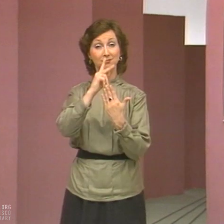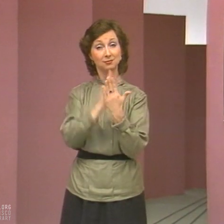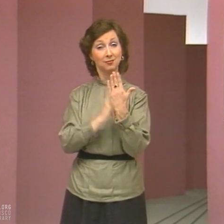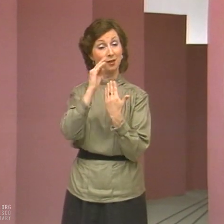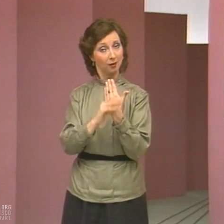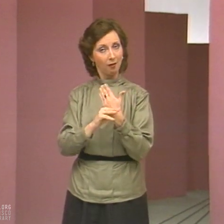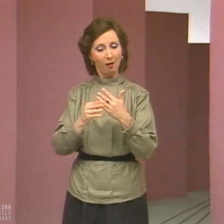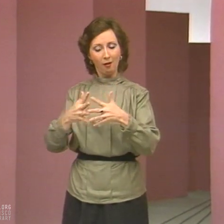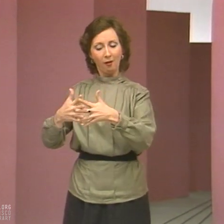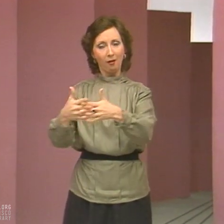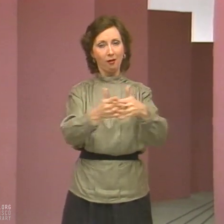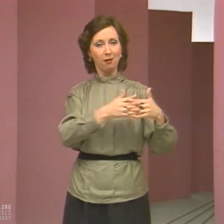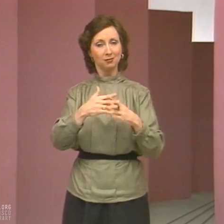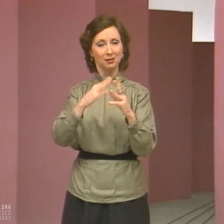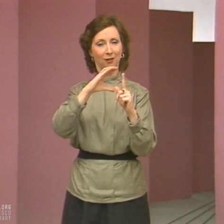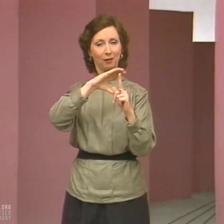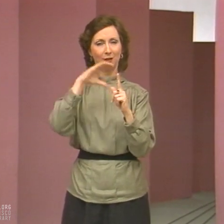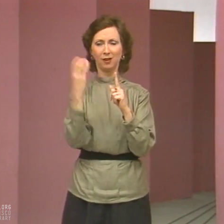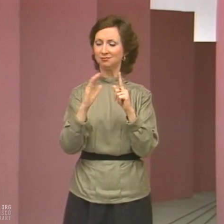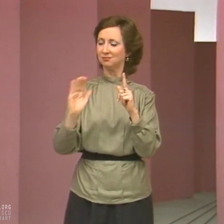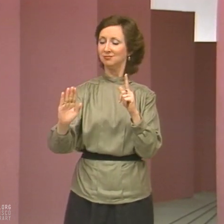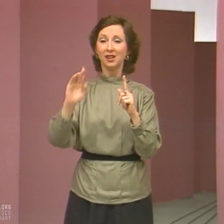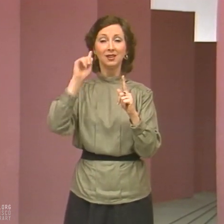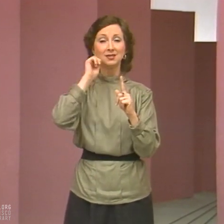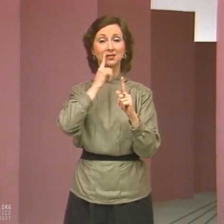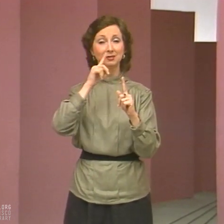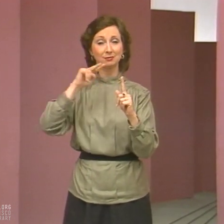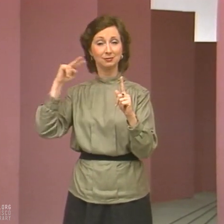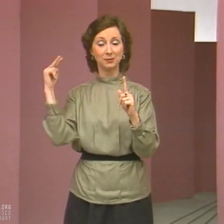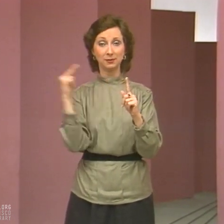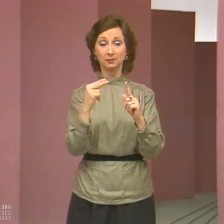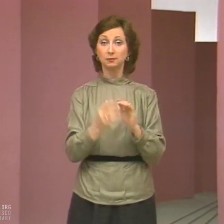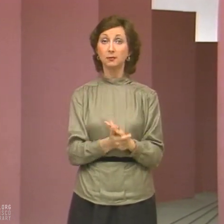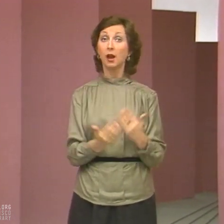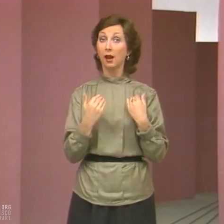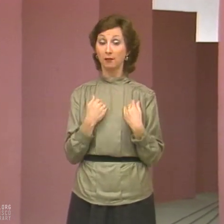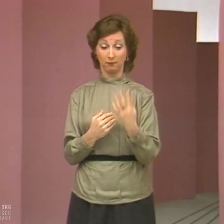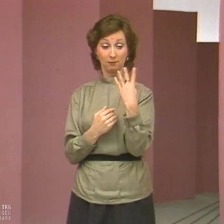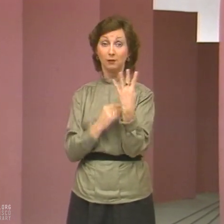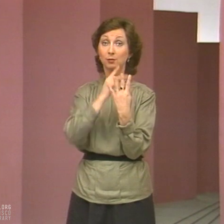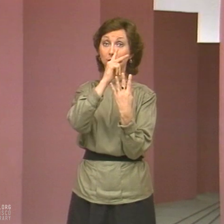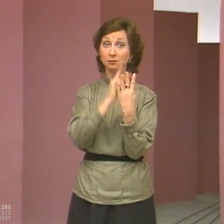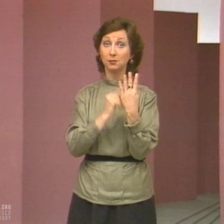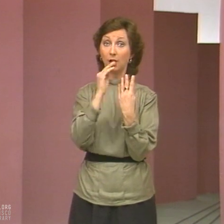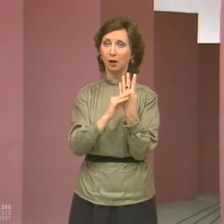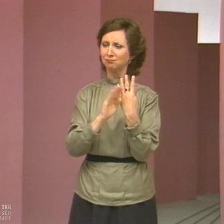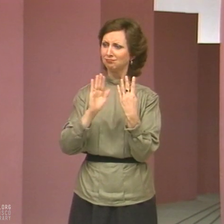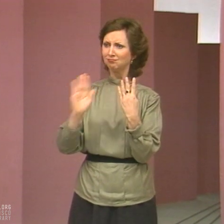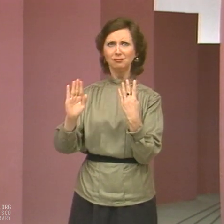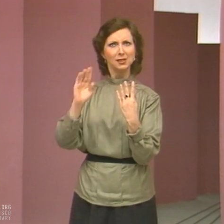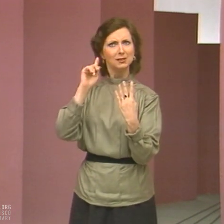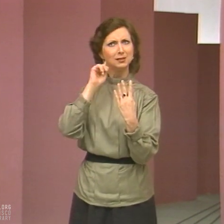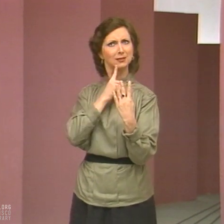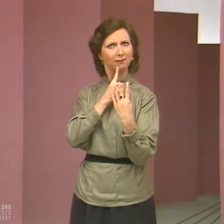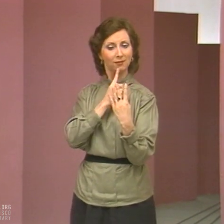Welcome to American Culture, the Deaf Perspective, which examines deaf Americans, their heritage, folklore,